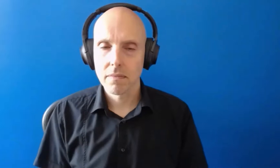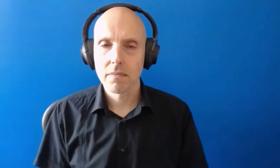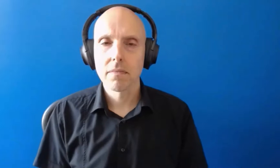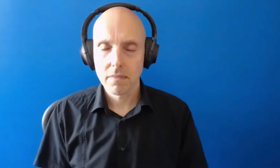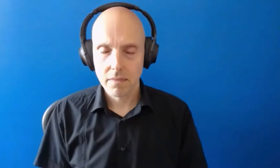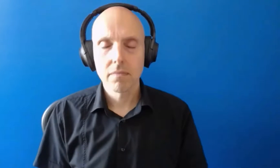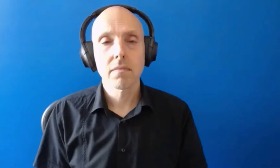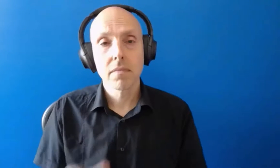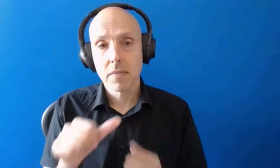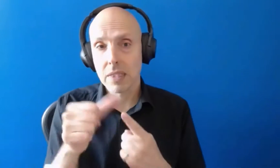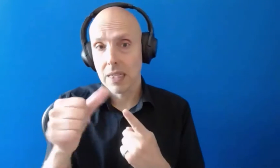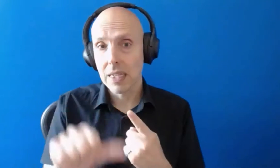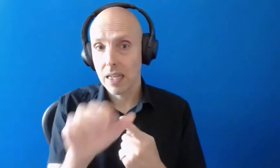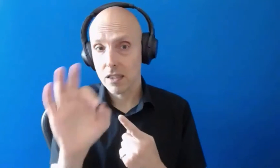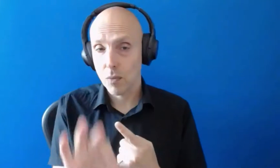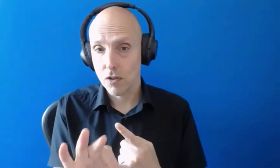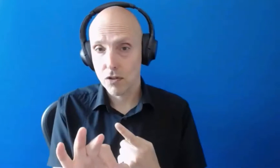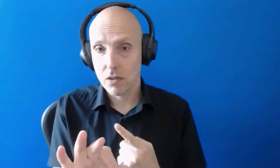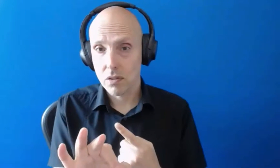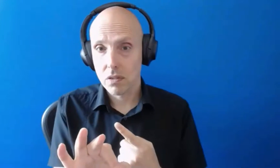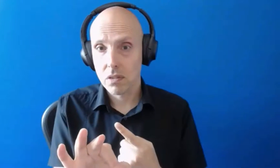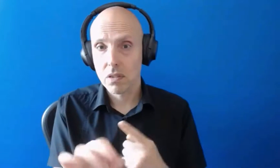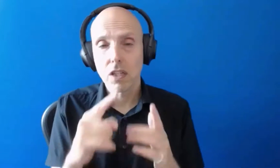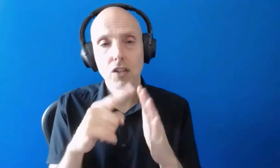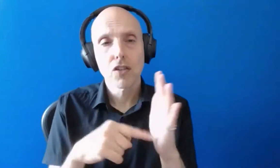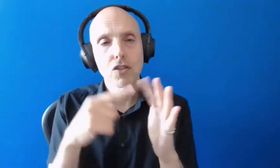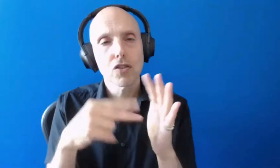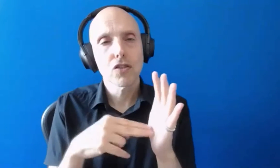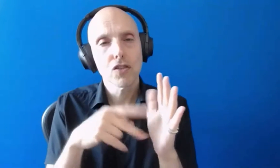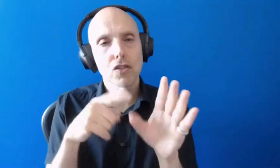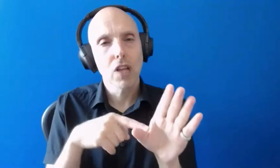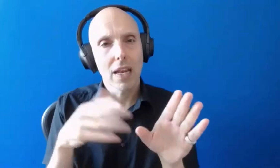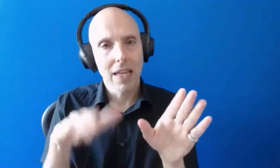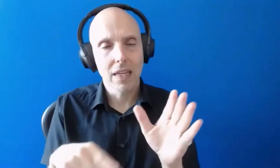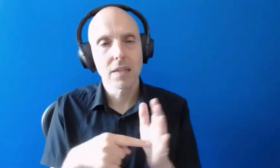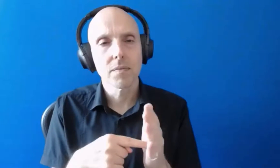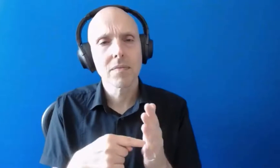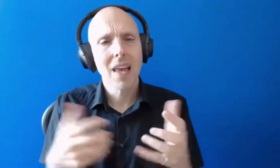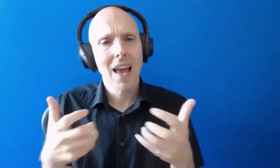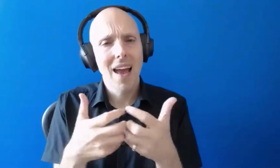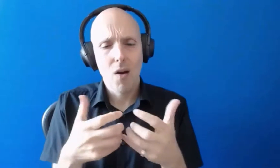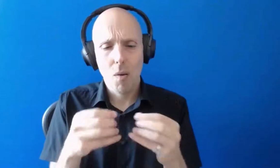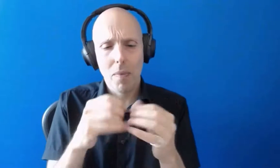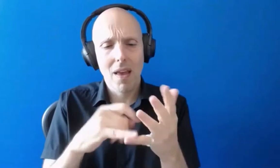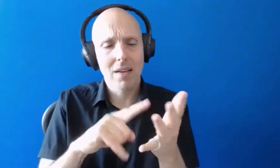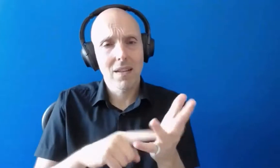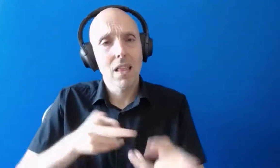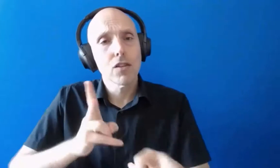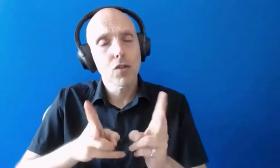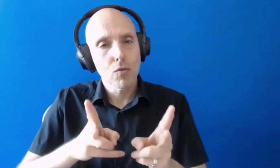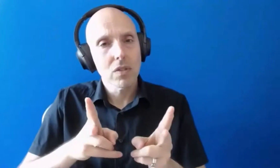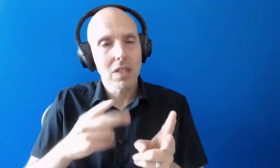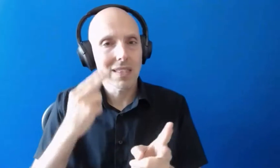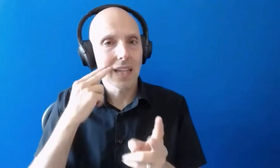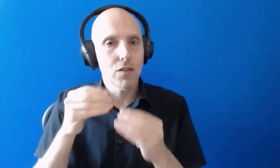question is uh for jenny and this is how is esl interpreting for deaf students going to be